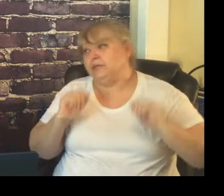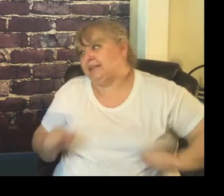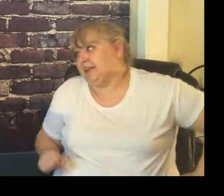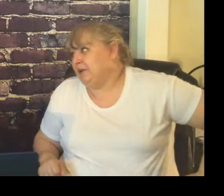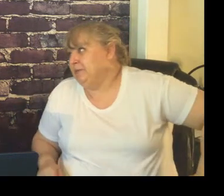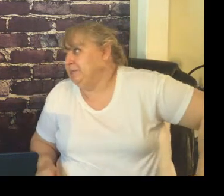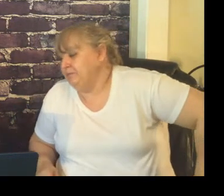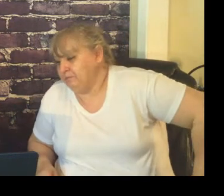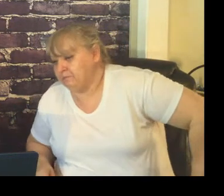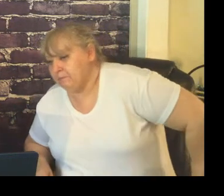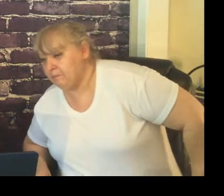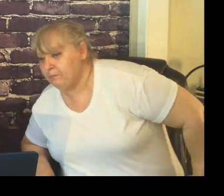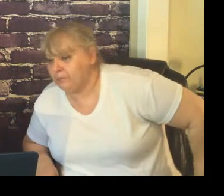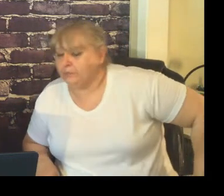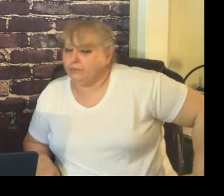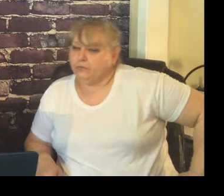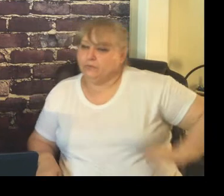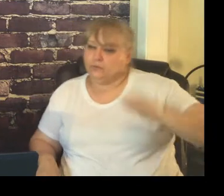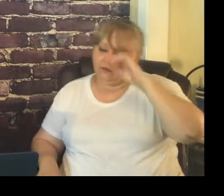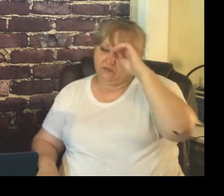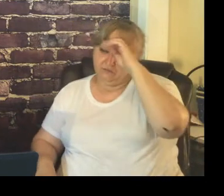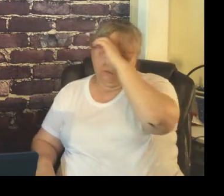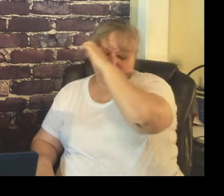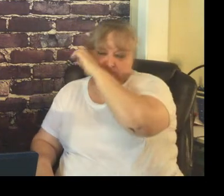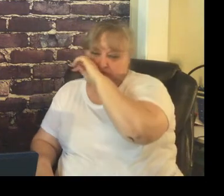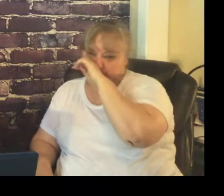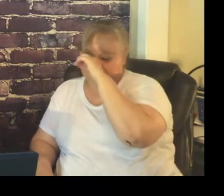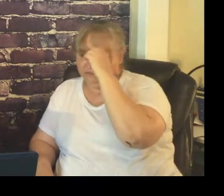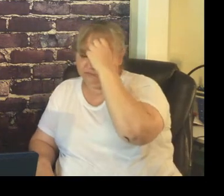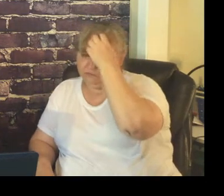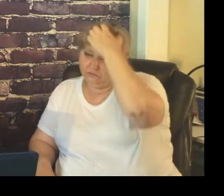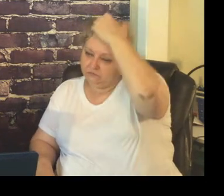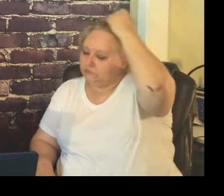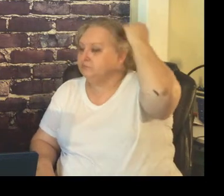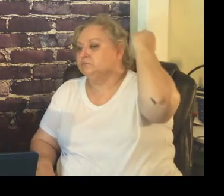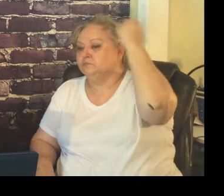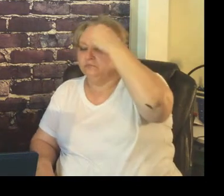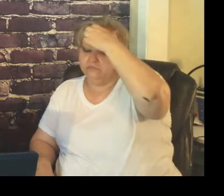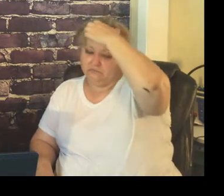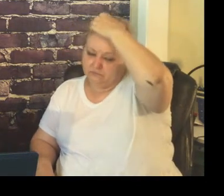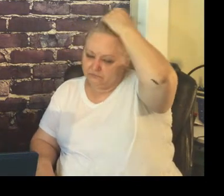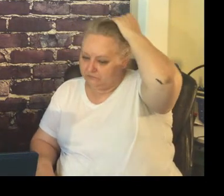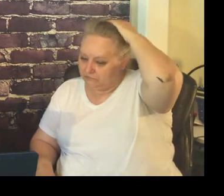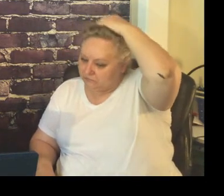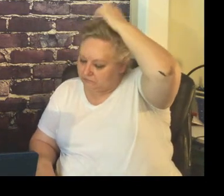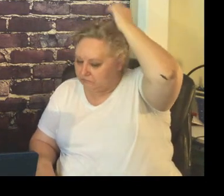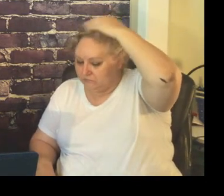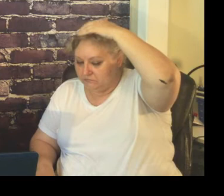get there and so as you begin to think about the upcoming year if you are like we